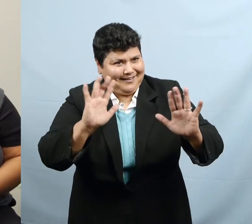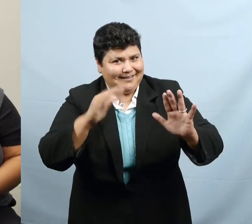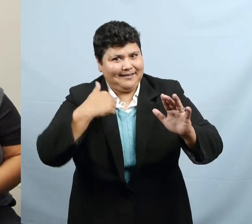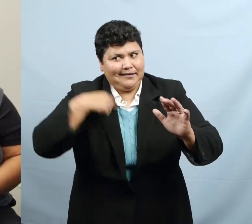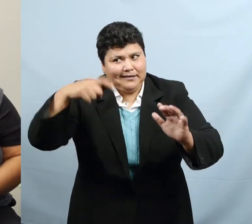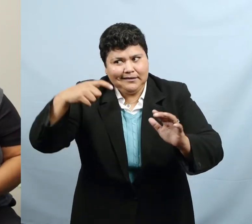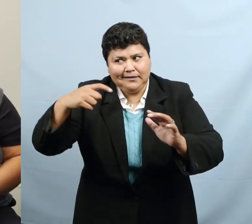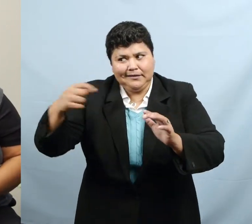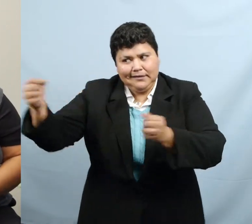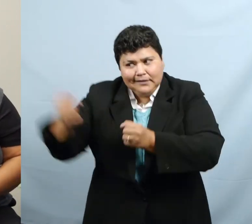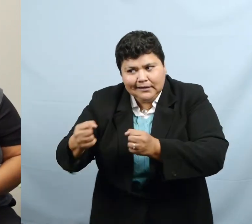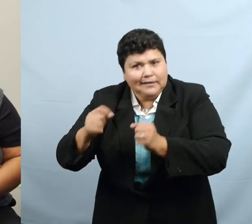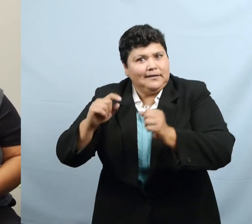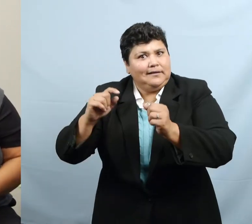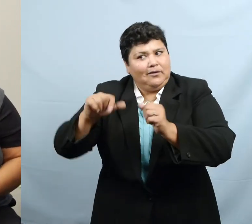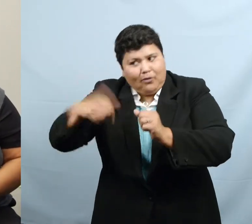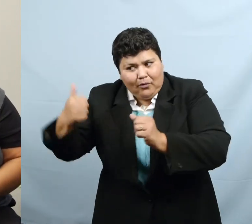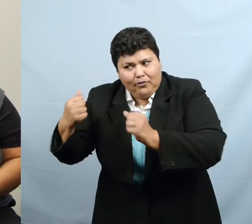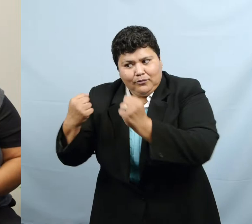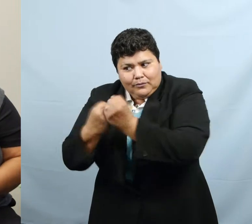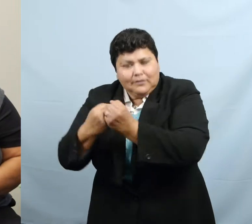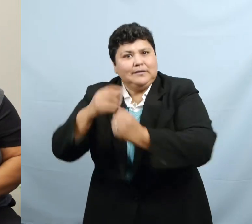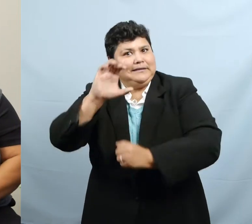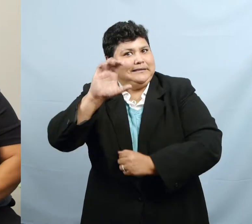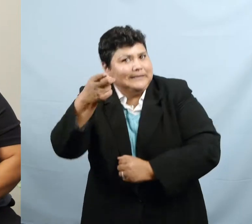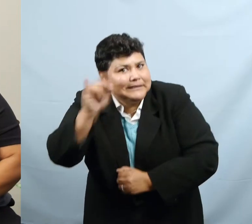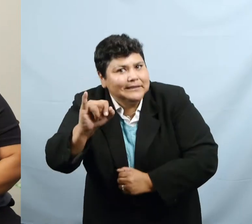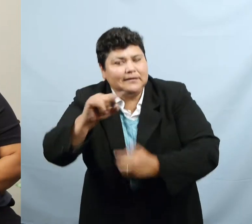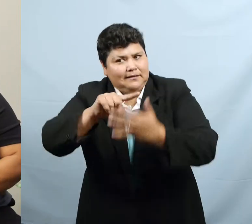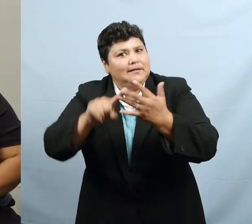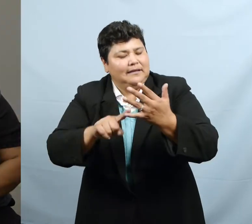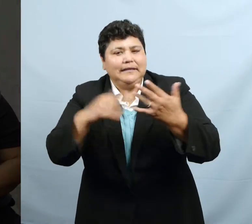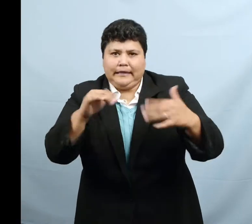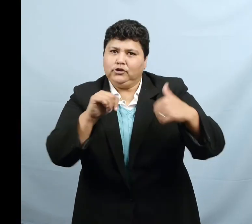process. Yeah, so those are some of the challenges.